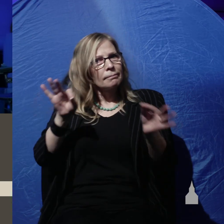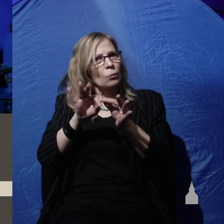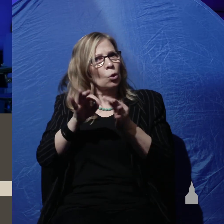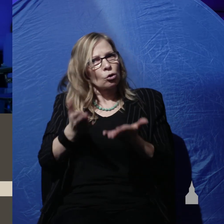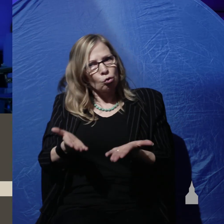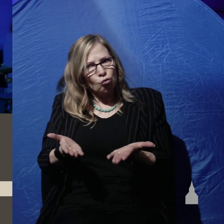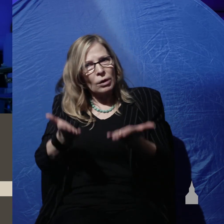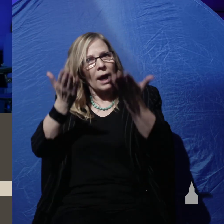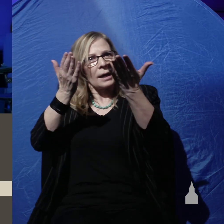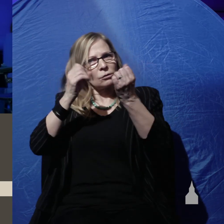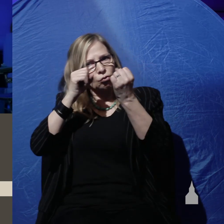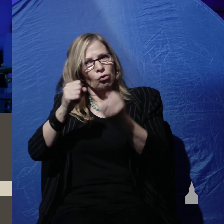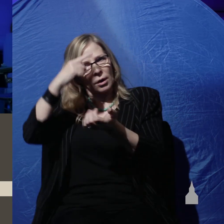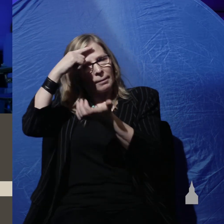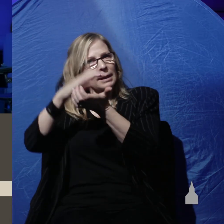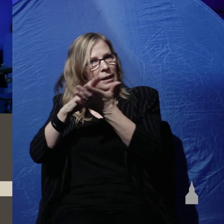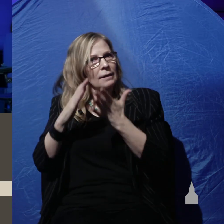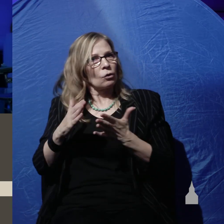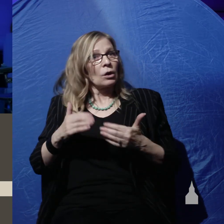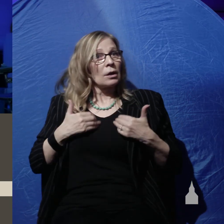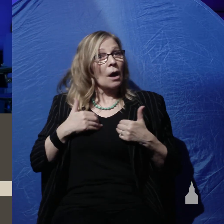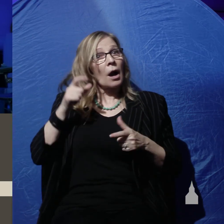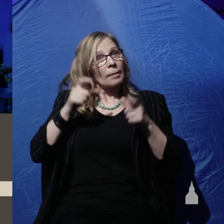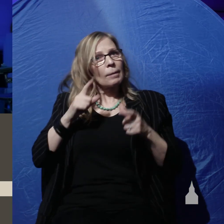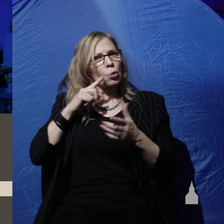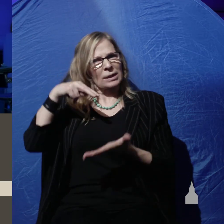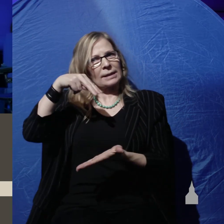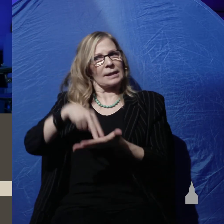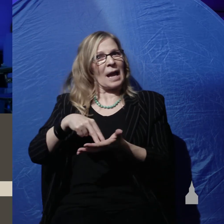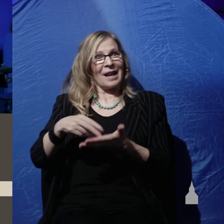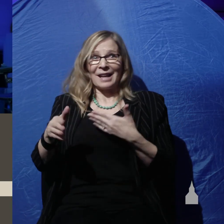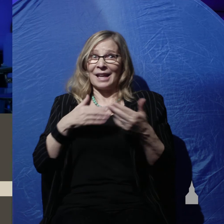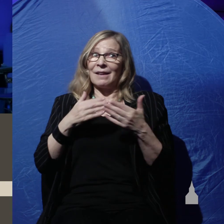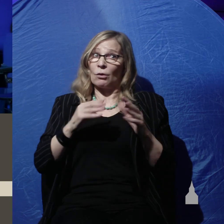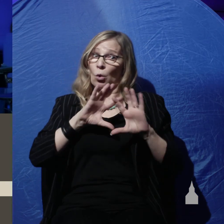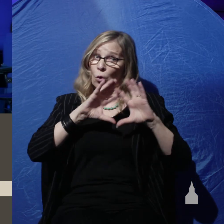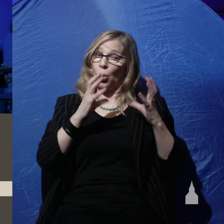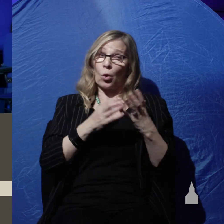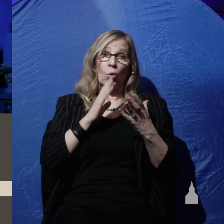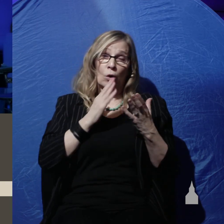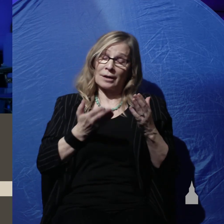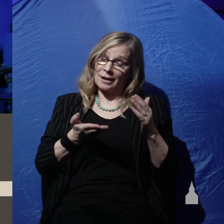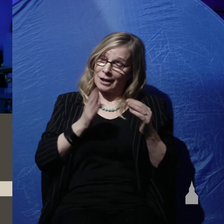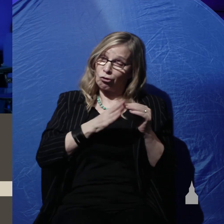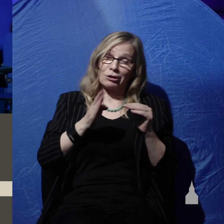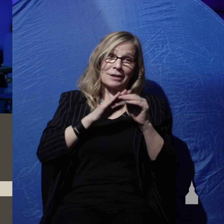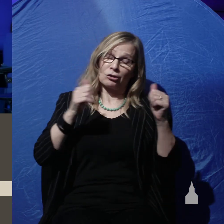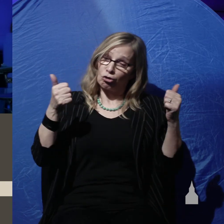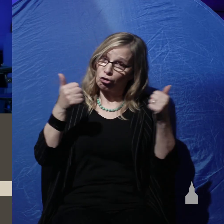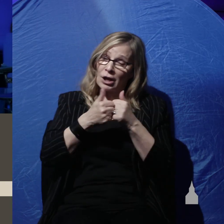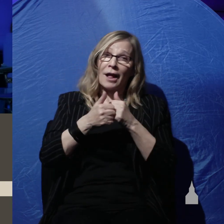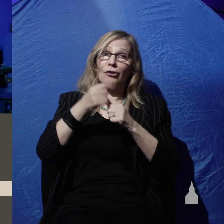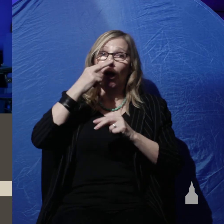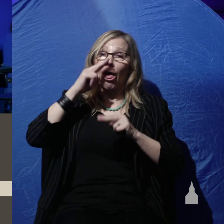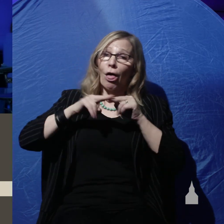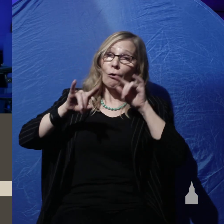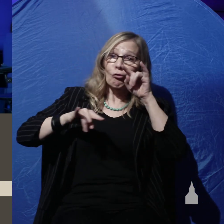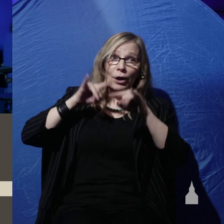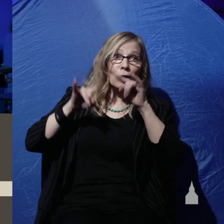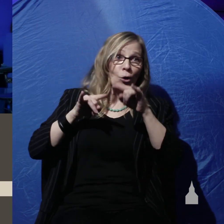young people who will stand in a world that will increasingly challenge and ridicule and try to silence